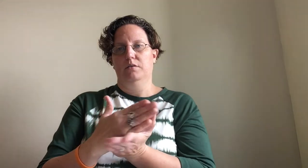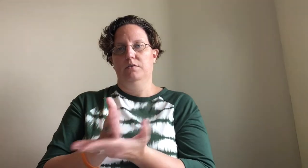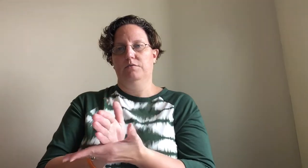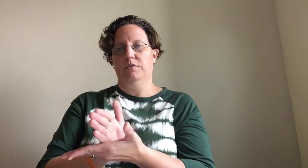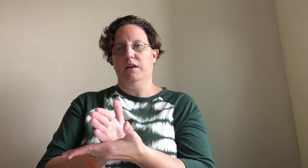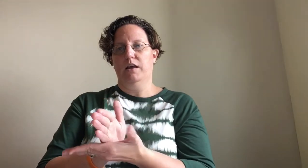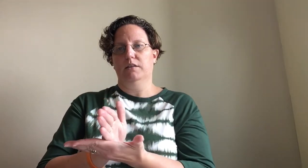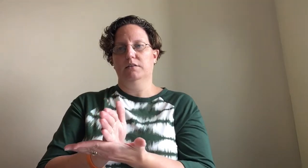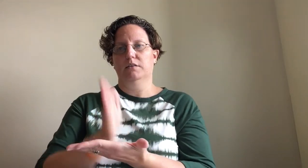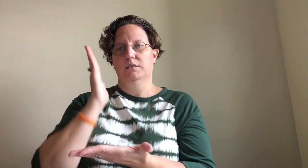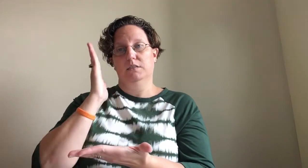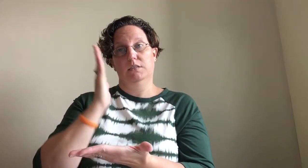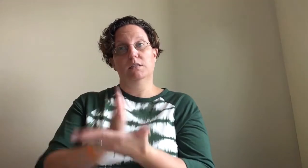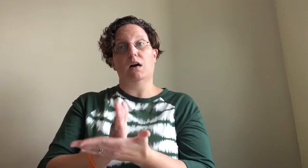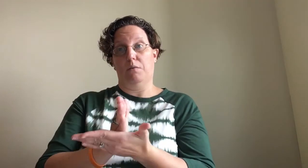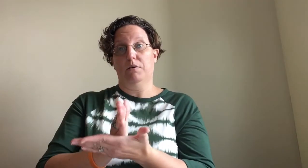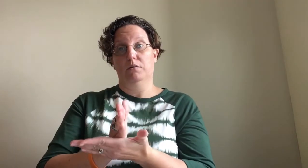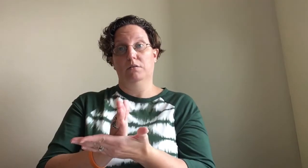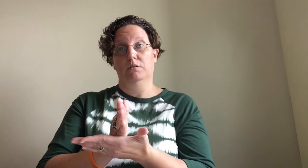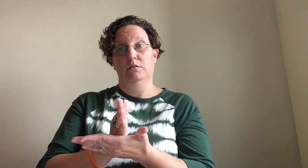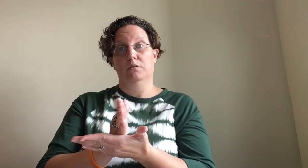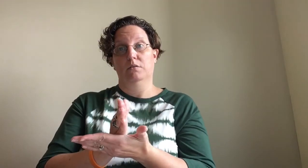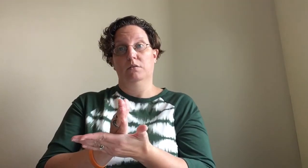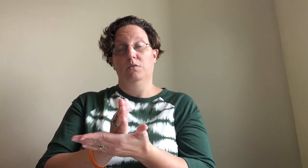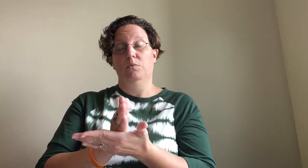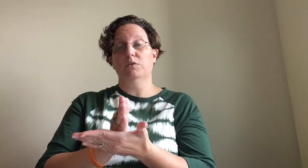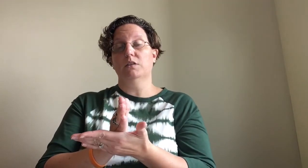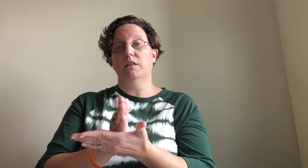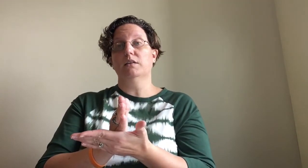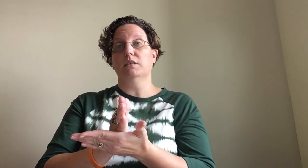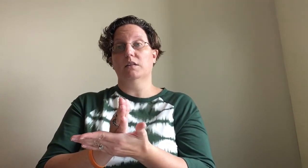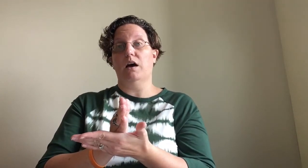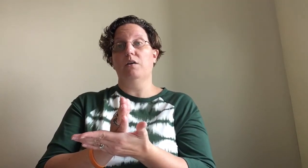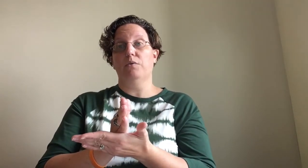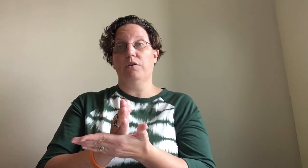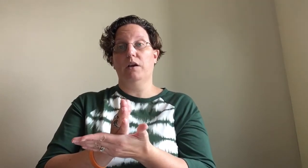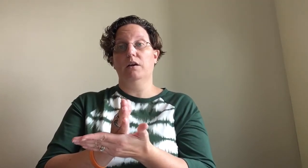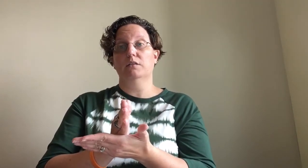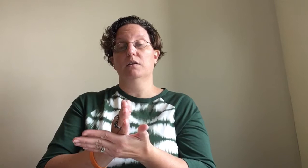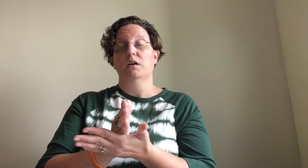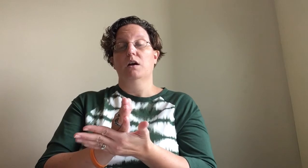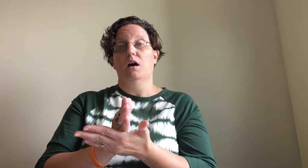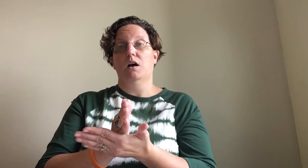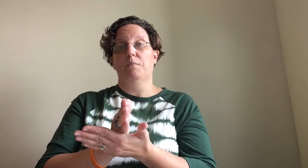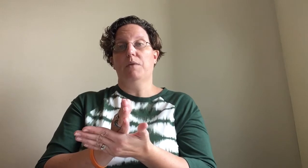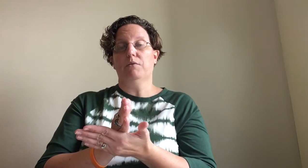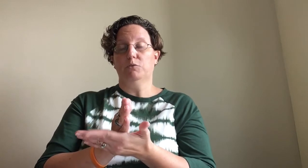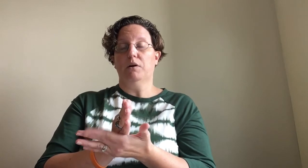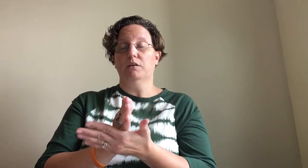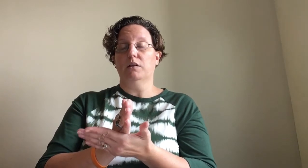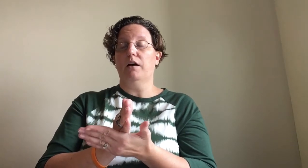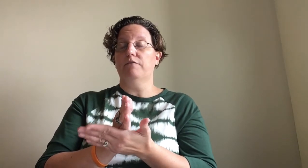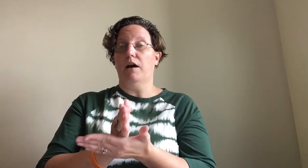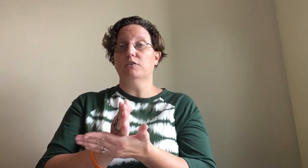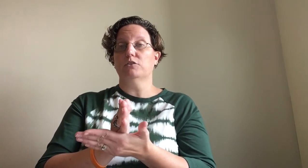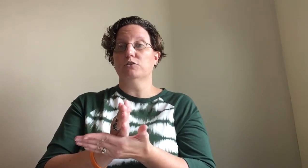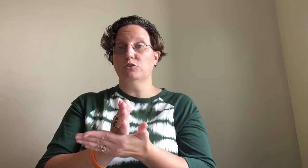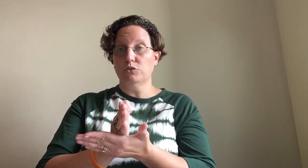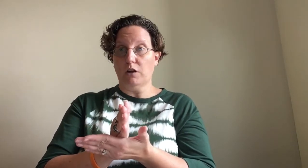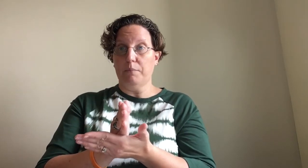Flat hands. Stop. We'll see this a lot with our kids. They respond a lot faster to stopping